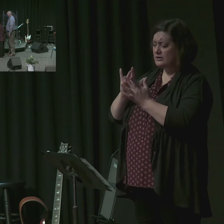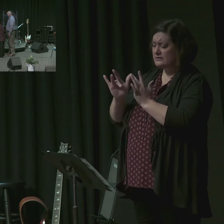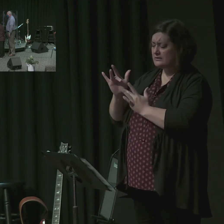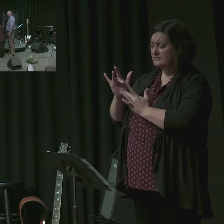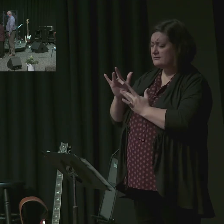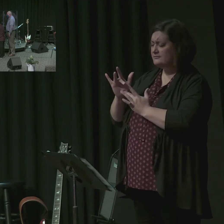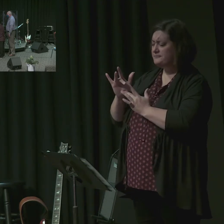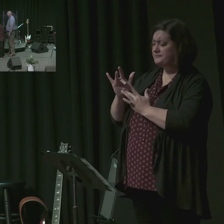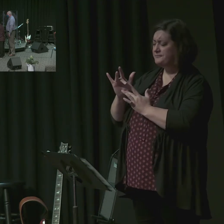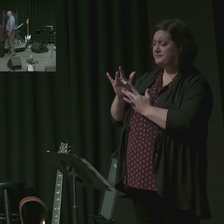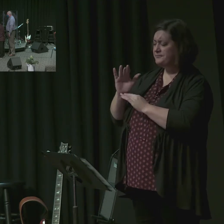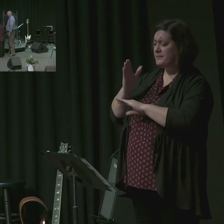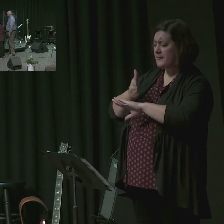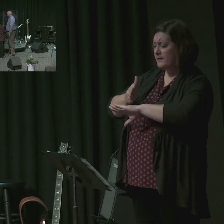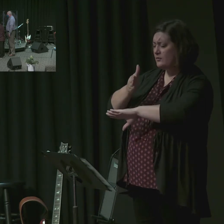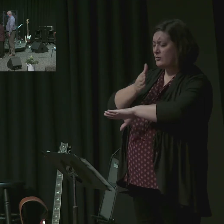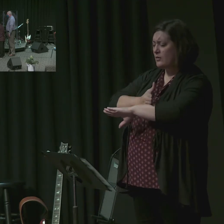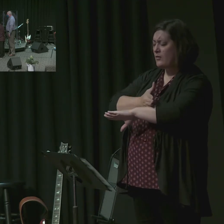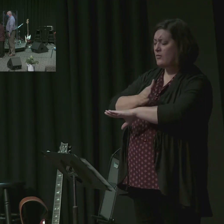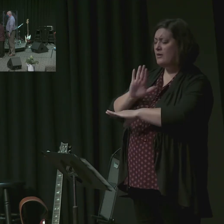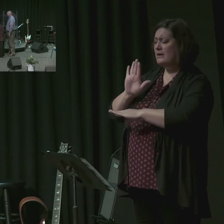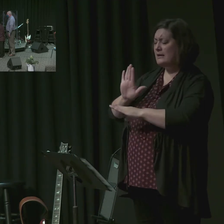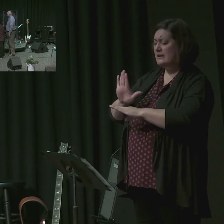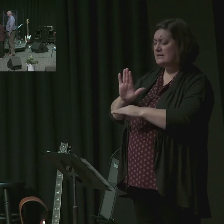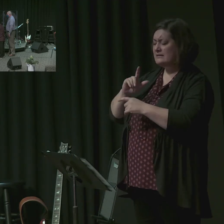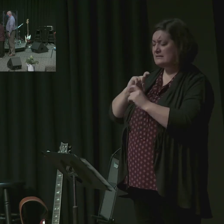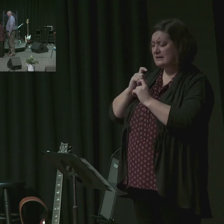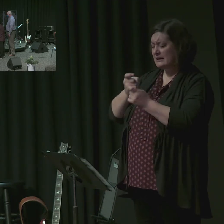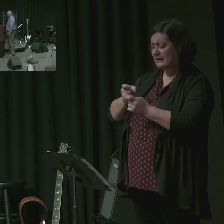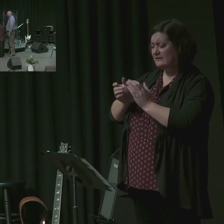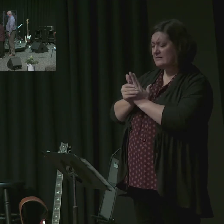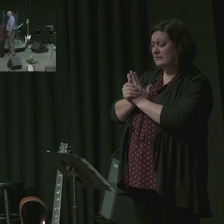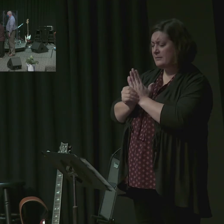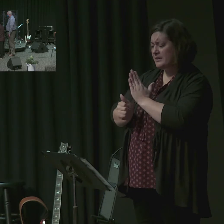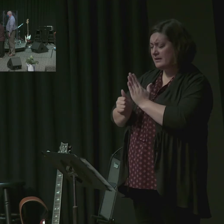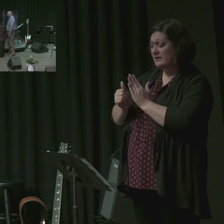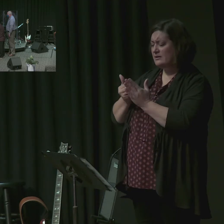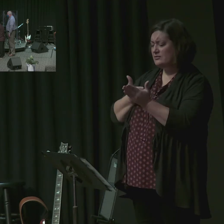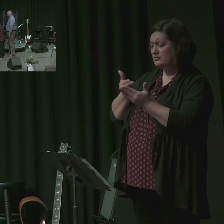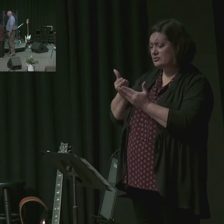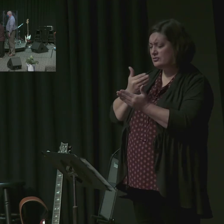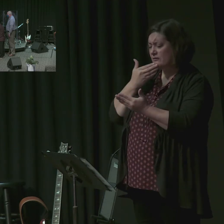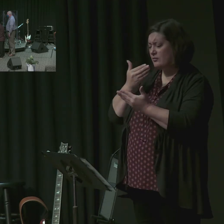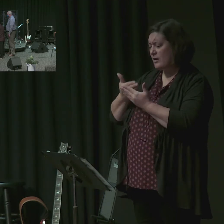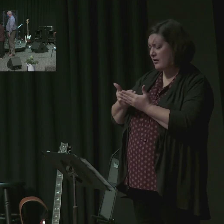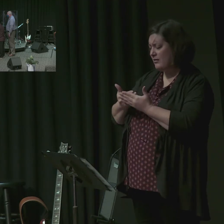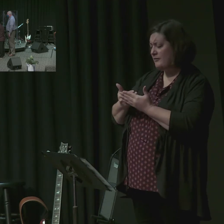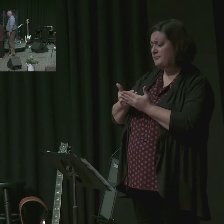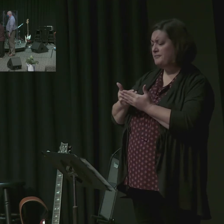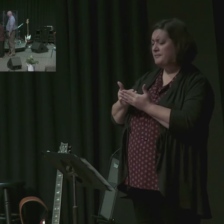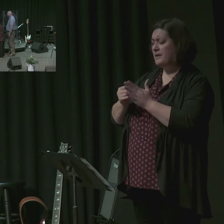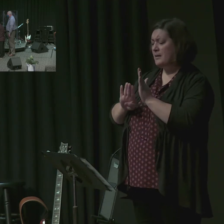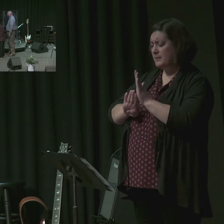Jesus Christ. He would grow in his giftedness and his abilities to serve as an elder,